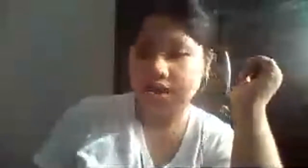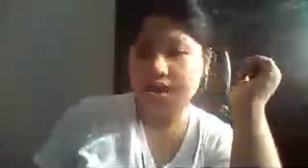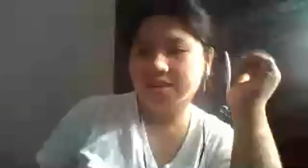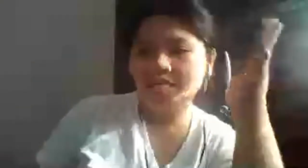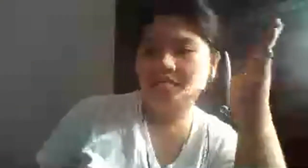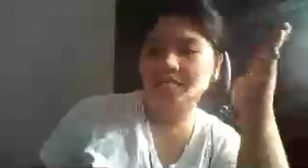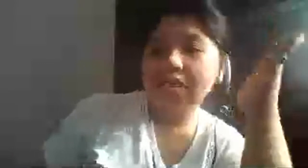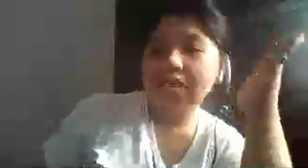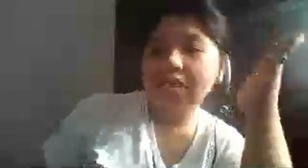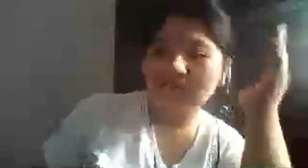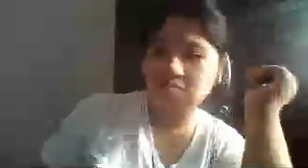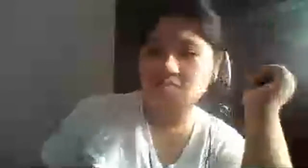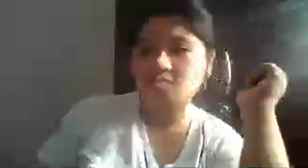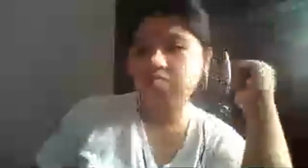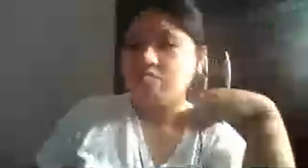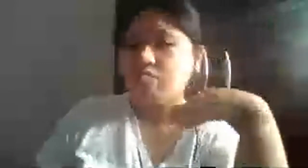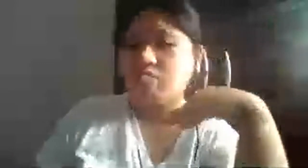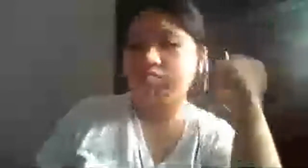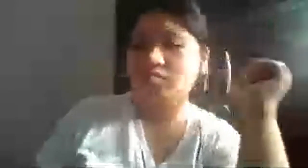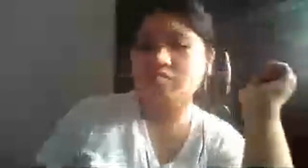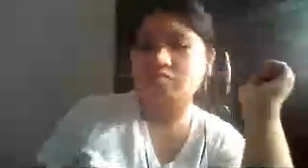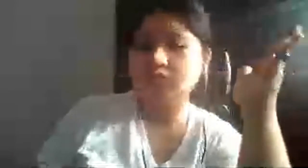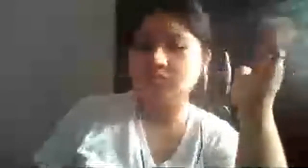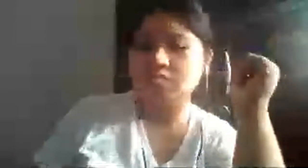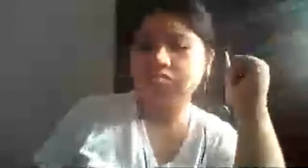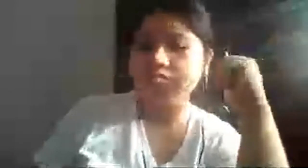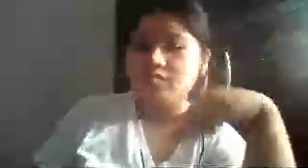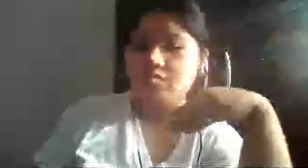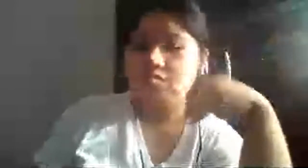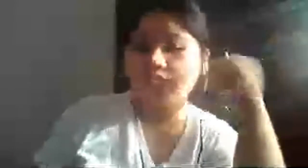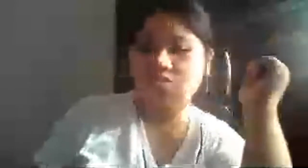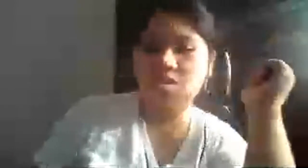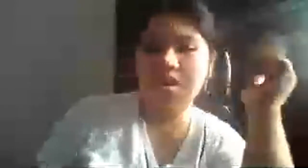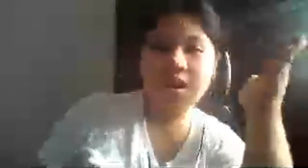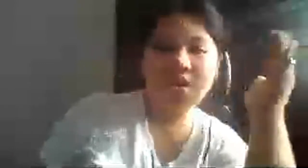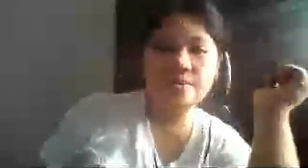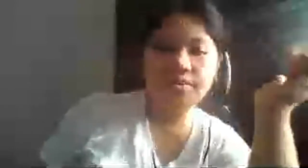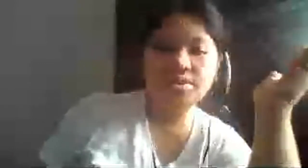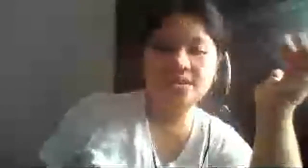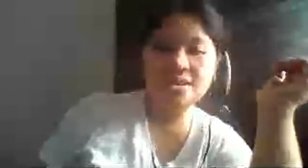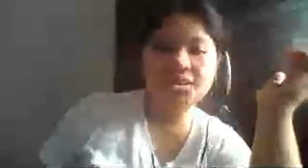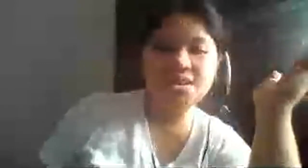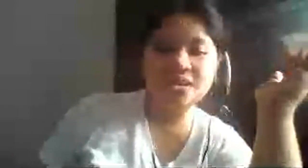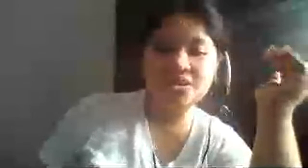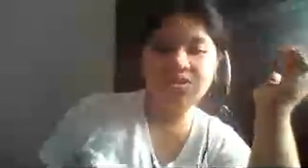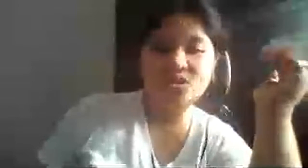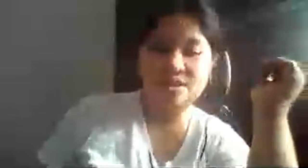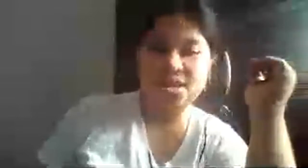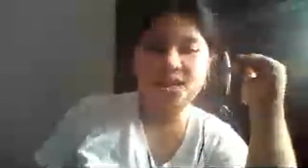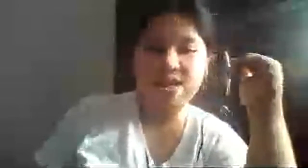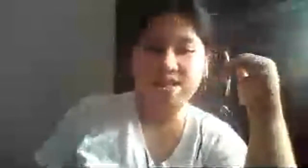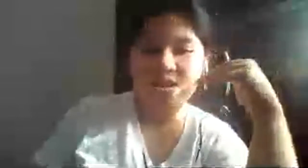we need to get